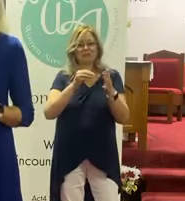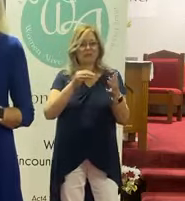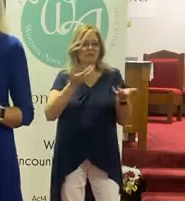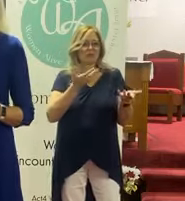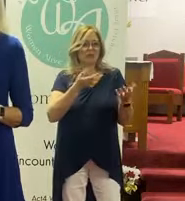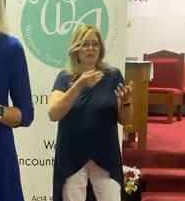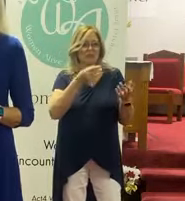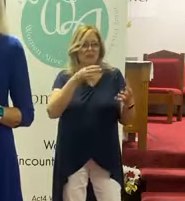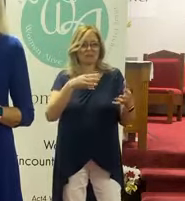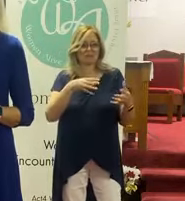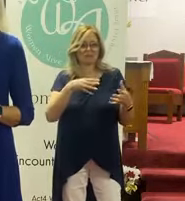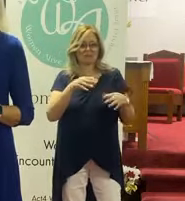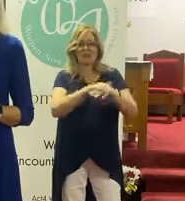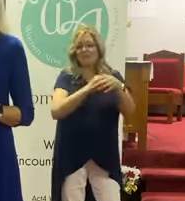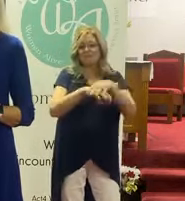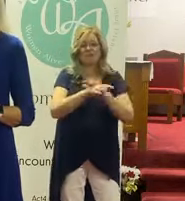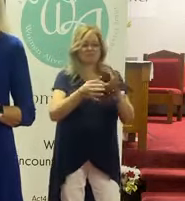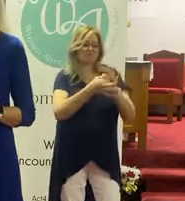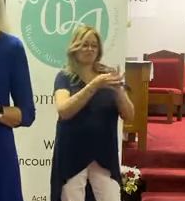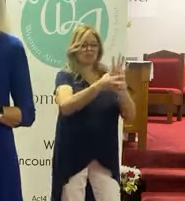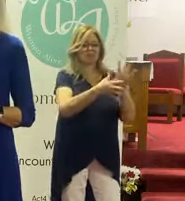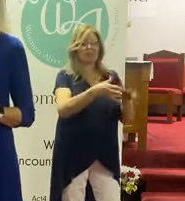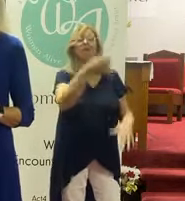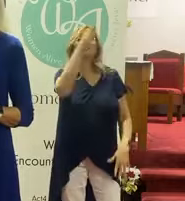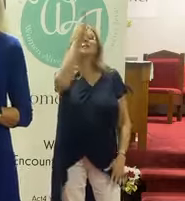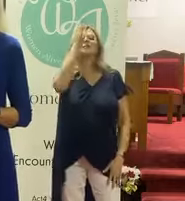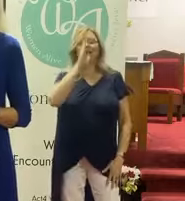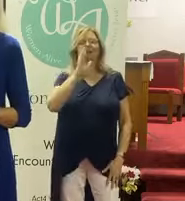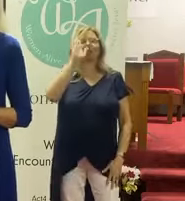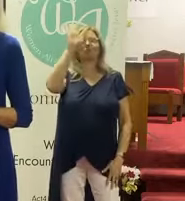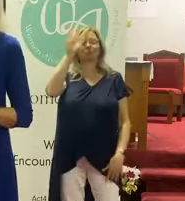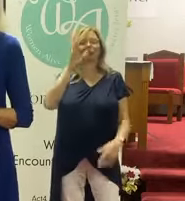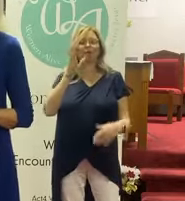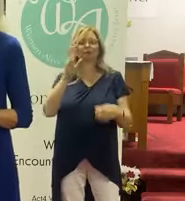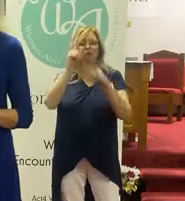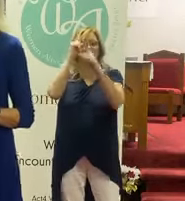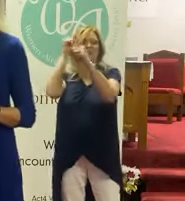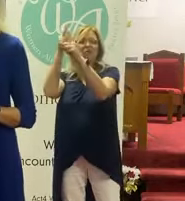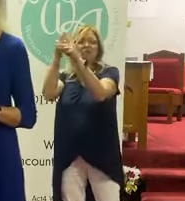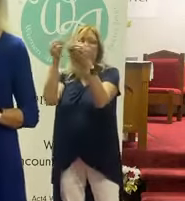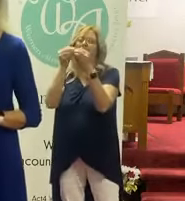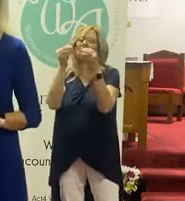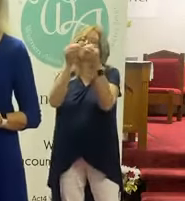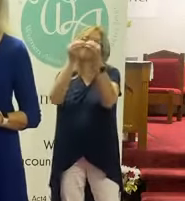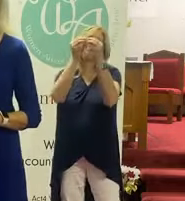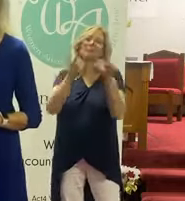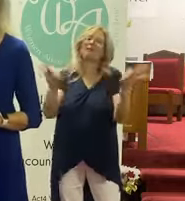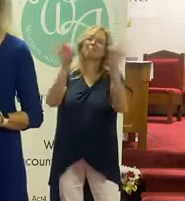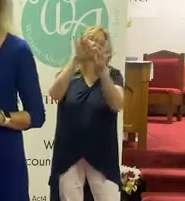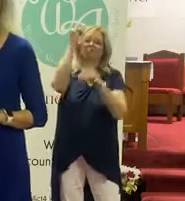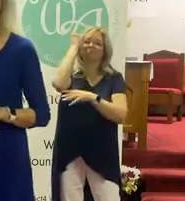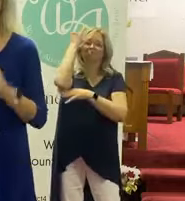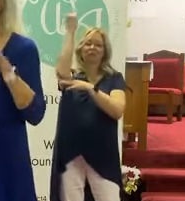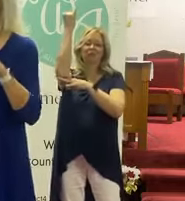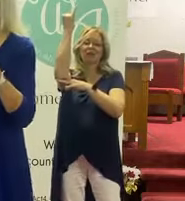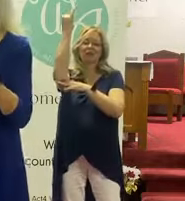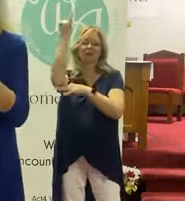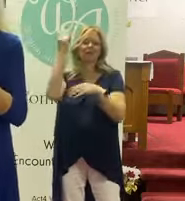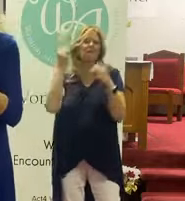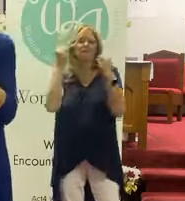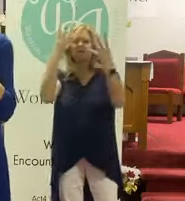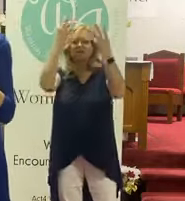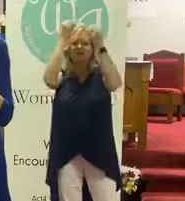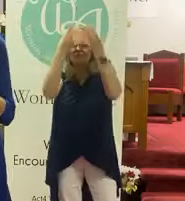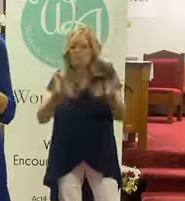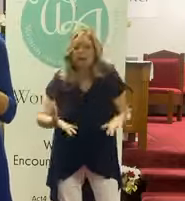gold-plated luxury. God Almighty will be your treasure. More wealth than you can imagine. There's so much